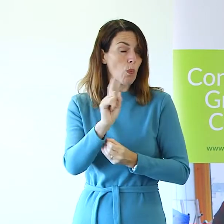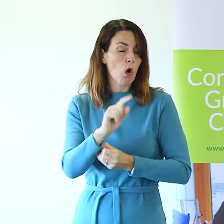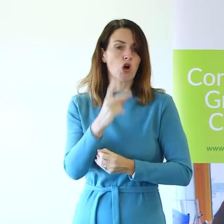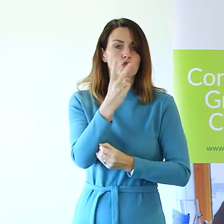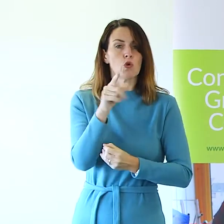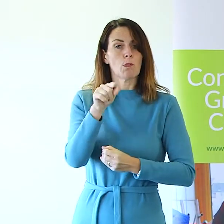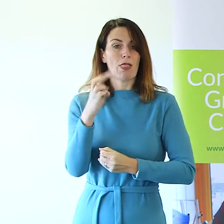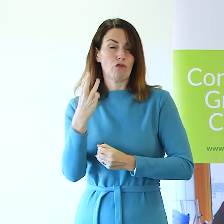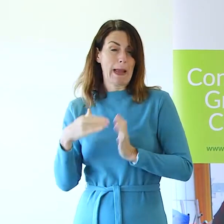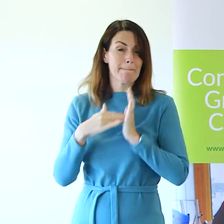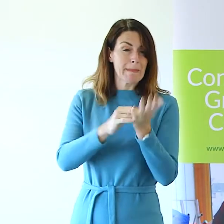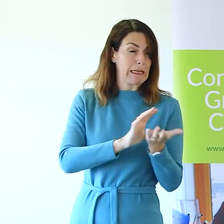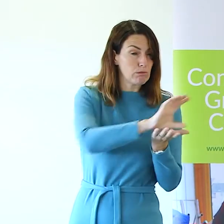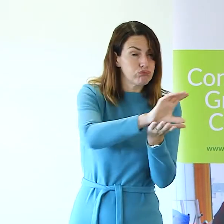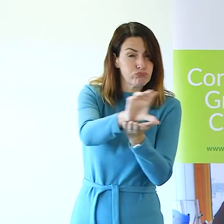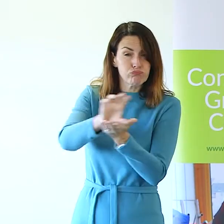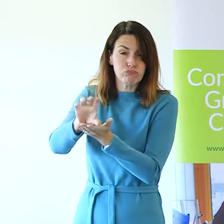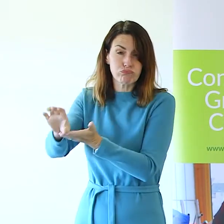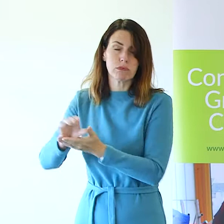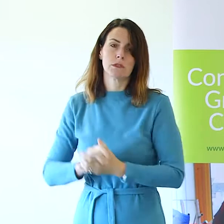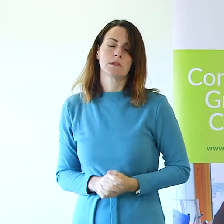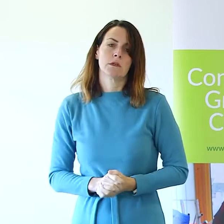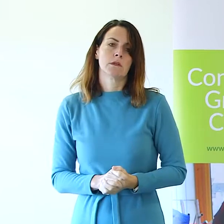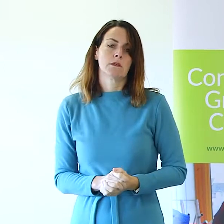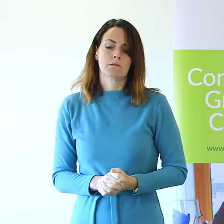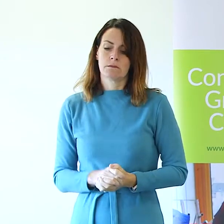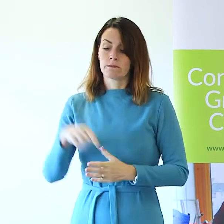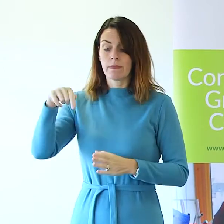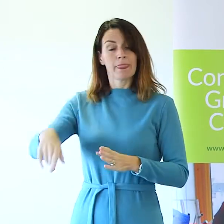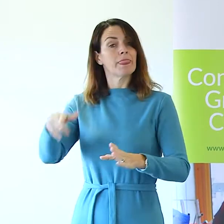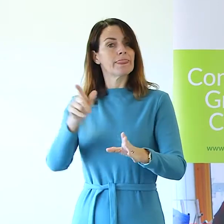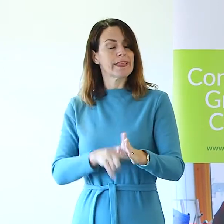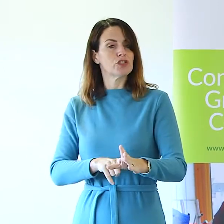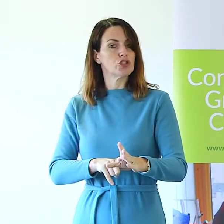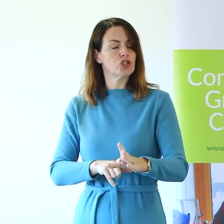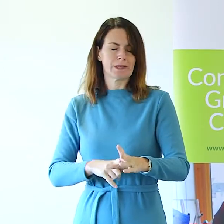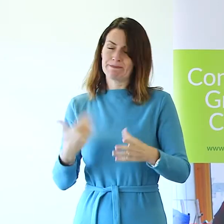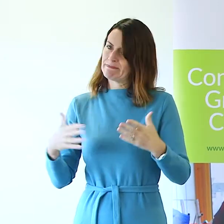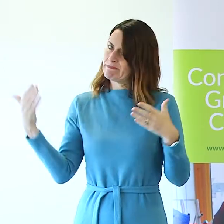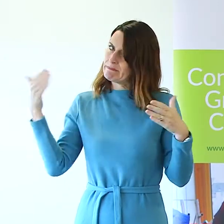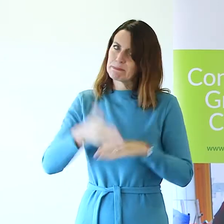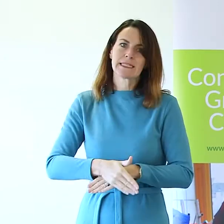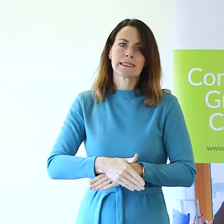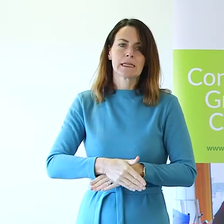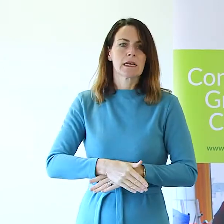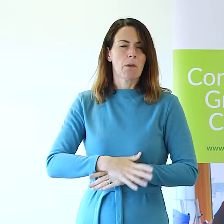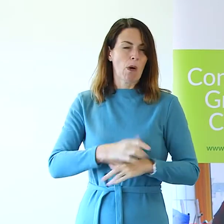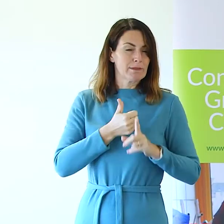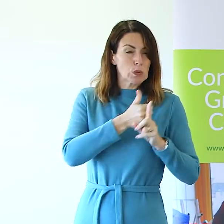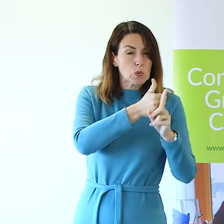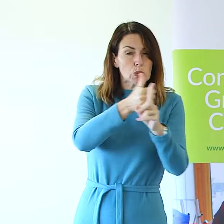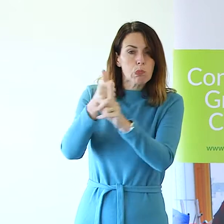.3 million. And this year we've been extremely busy supporting our